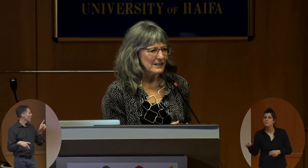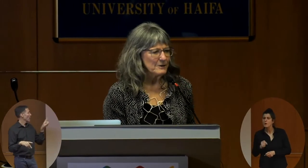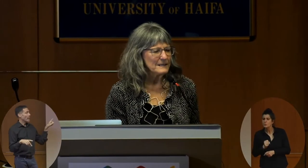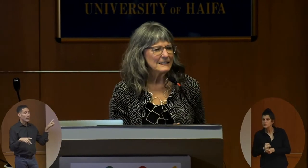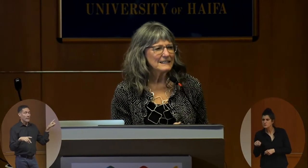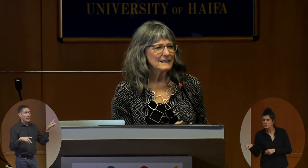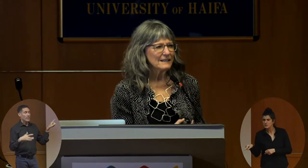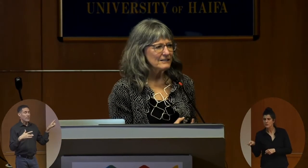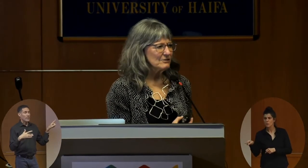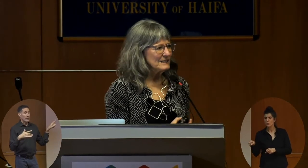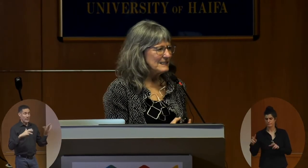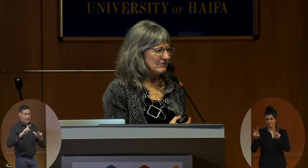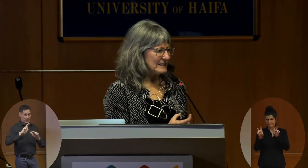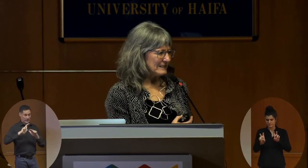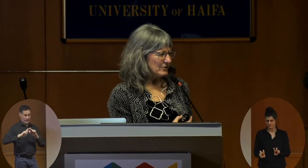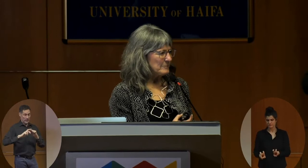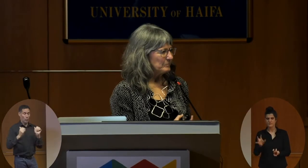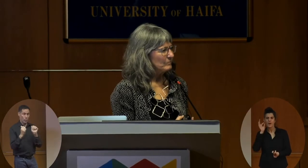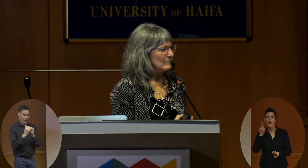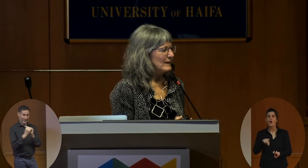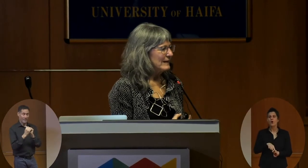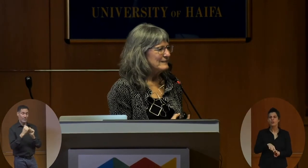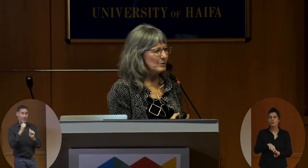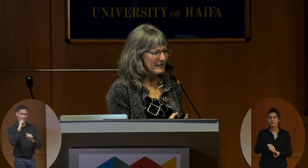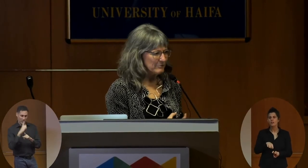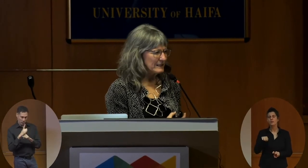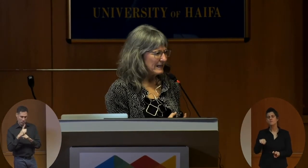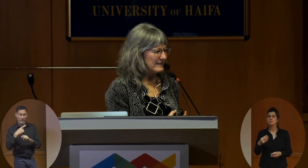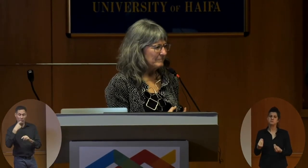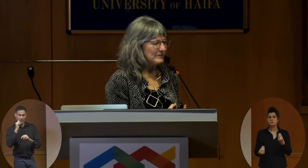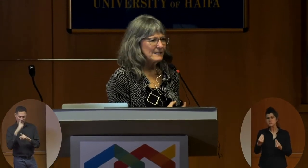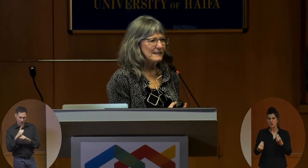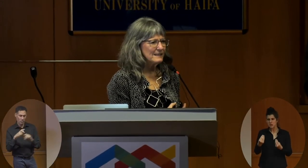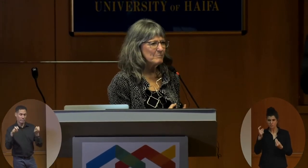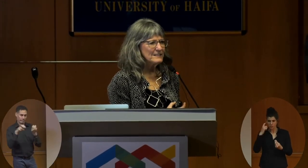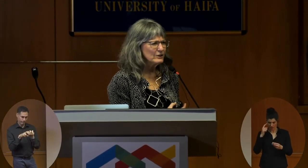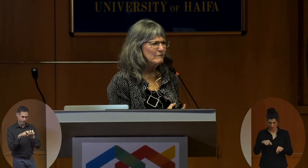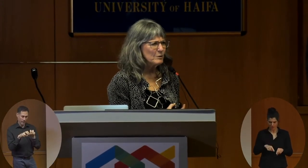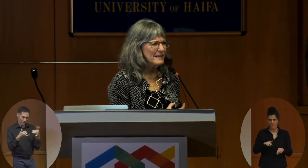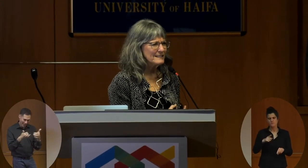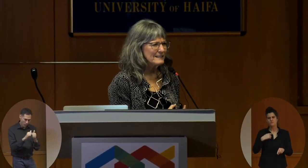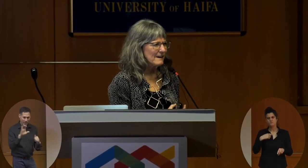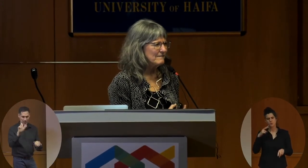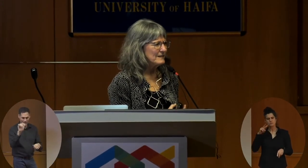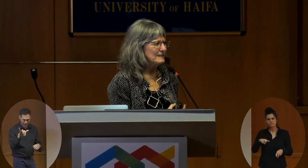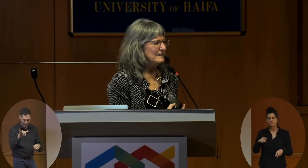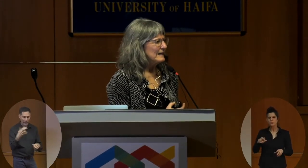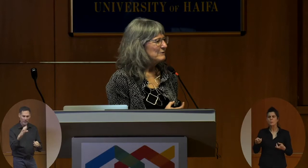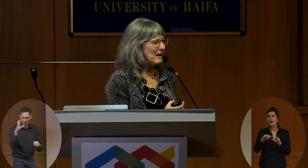here is he's sitting next to his hearing sister, and they're playing with clay. He gets up and he's looking for a plastic knife. And without